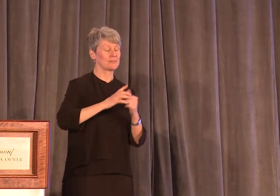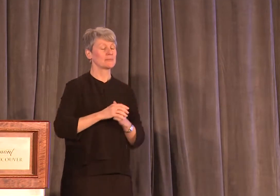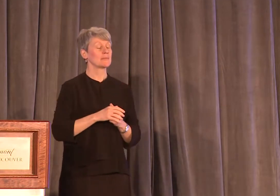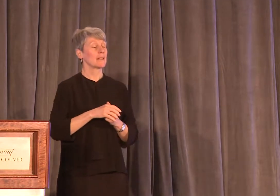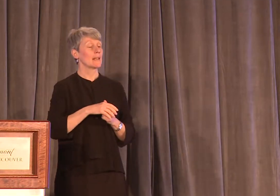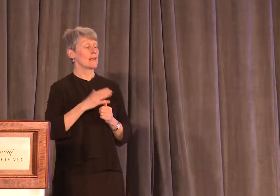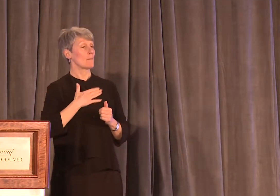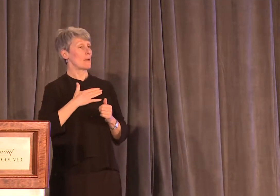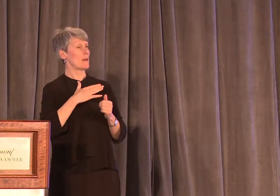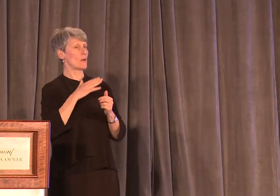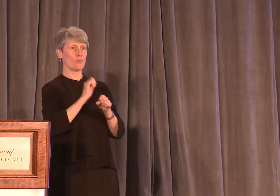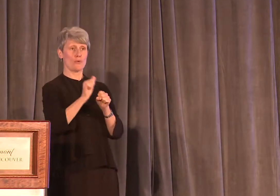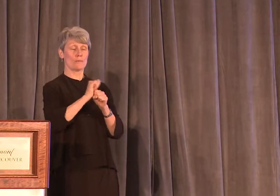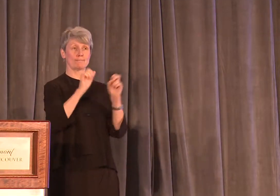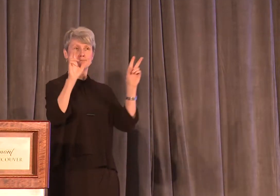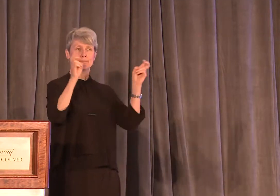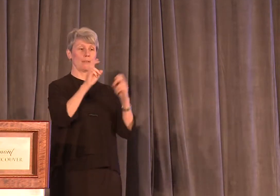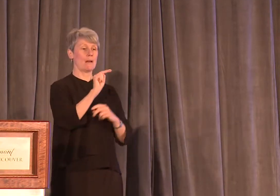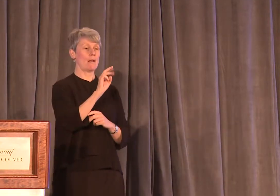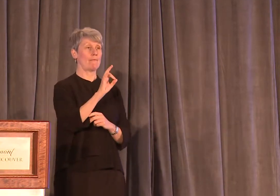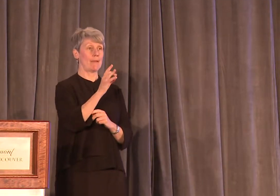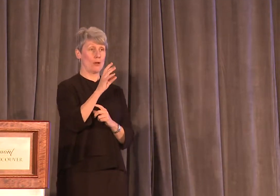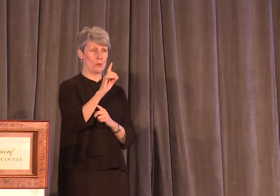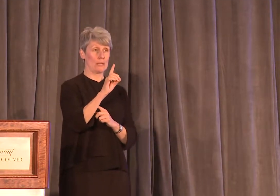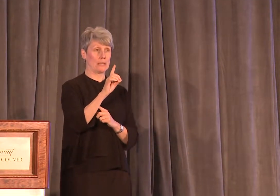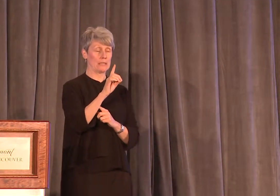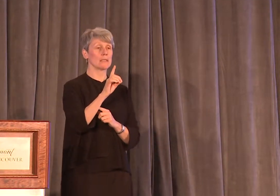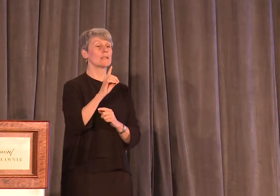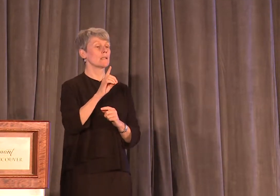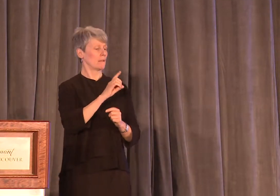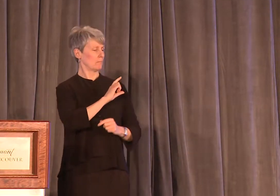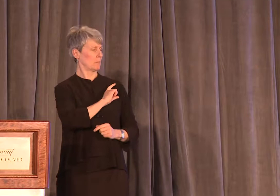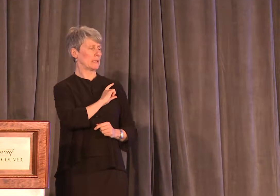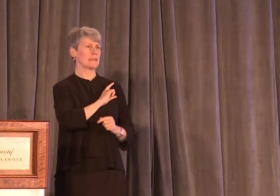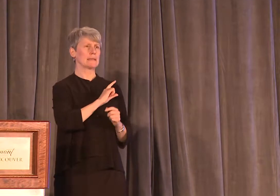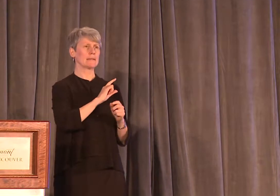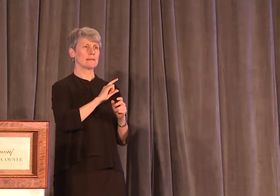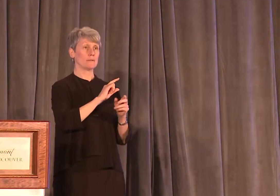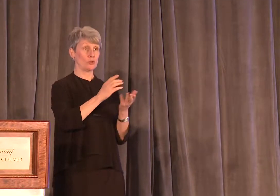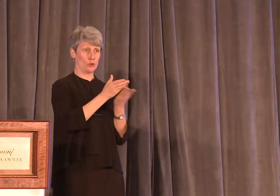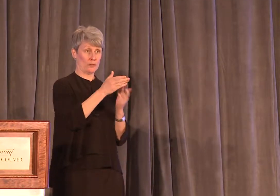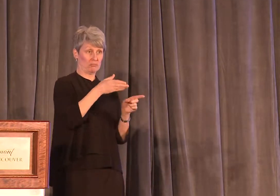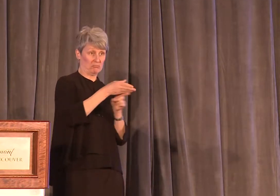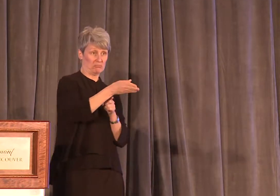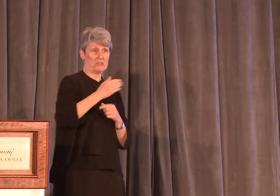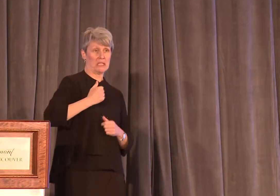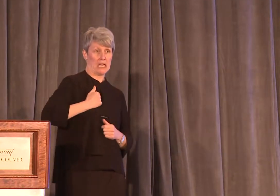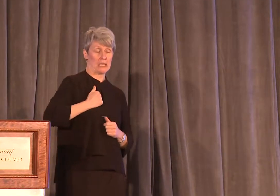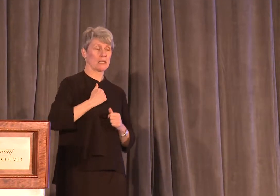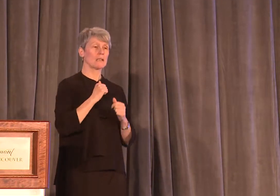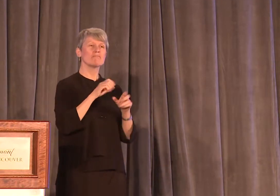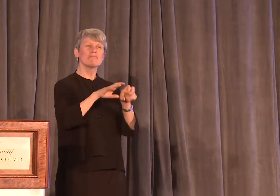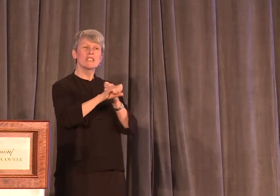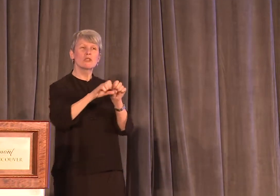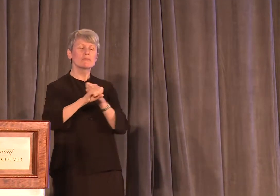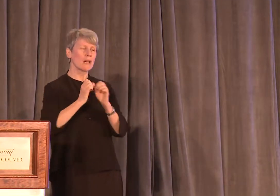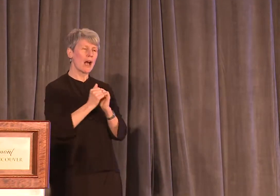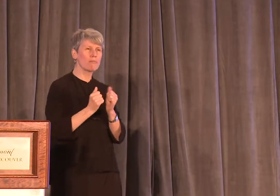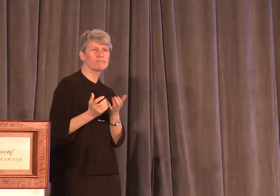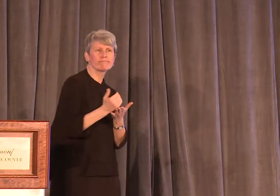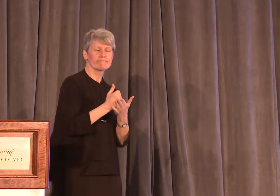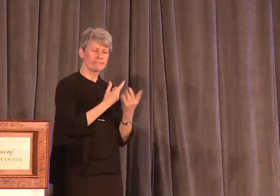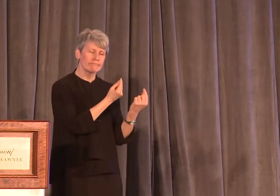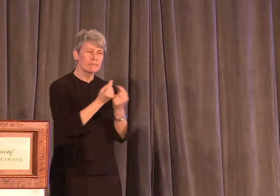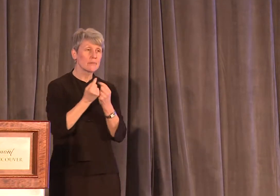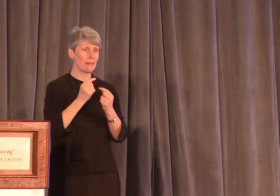series. It was an investigation into how Canadian police services handle sexual assault cases, and it was 20